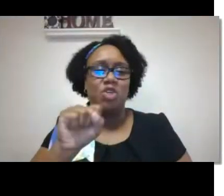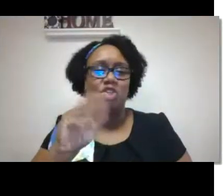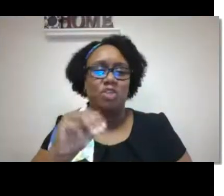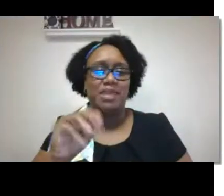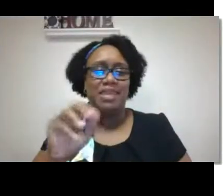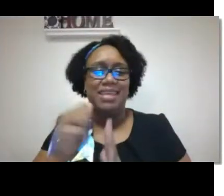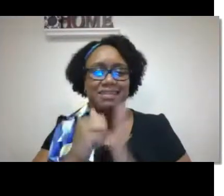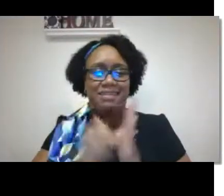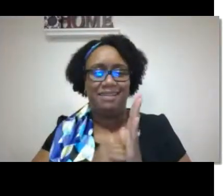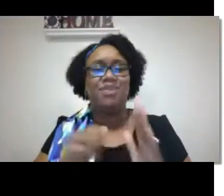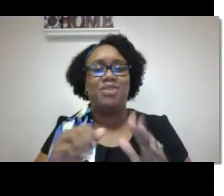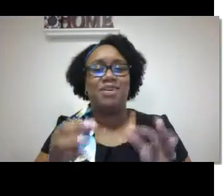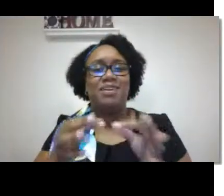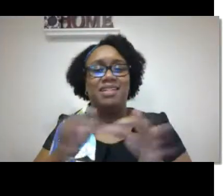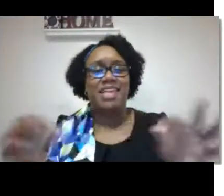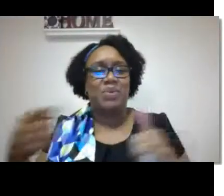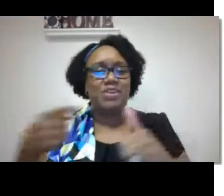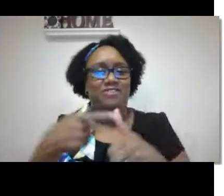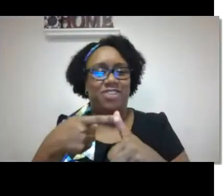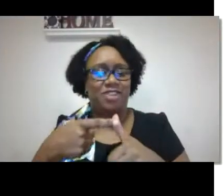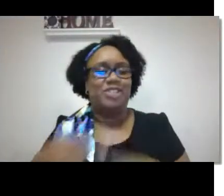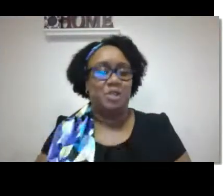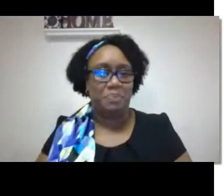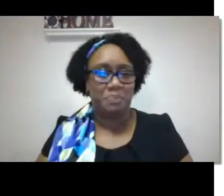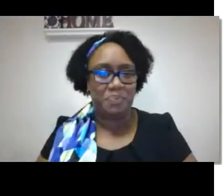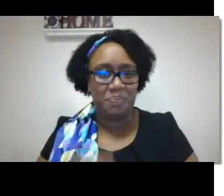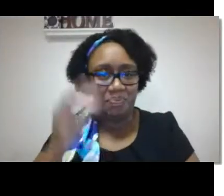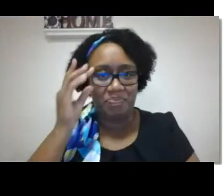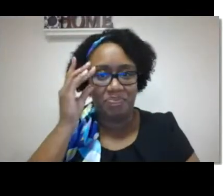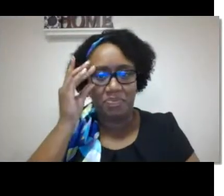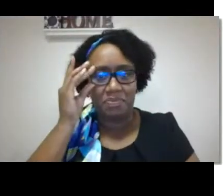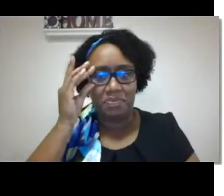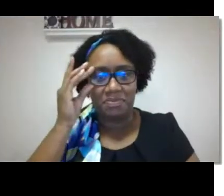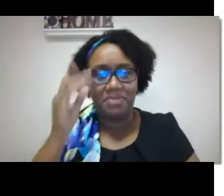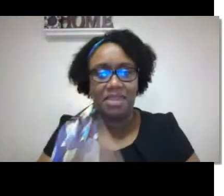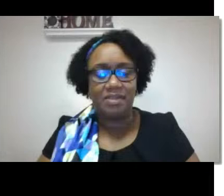This is a really neat quote from